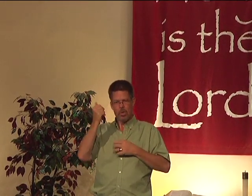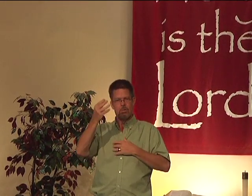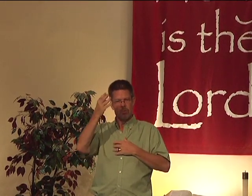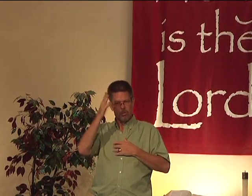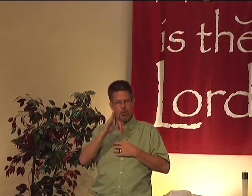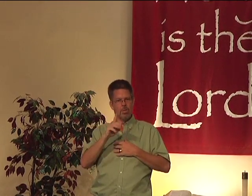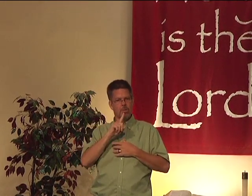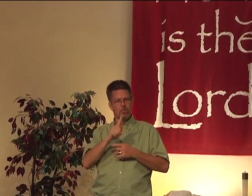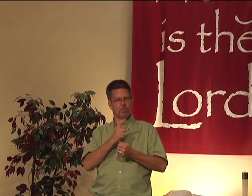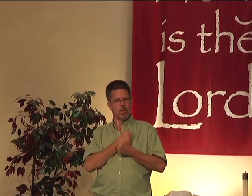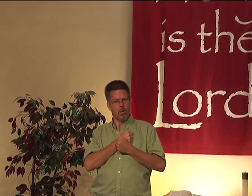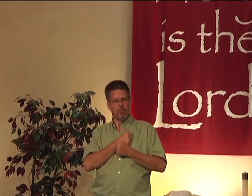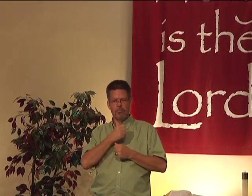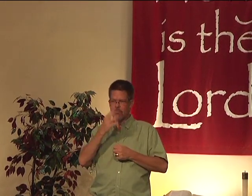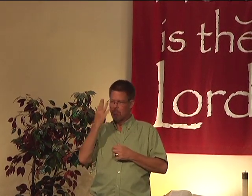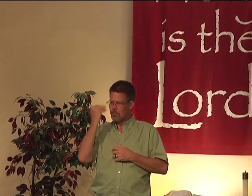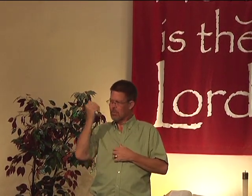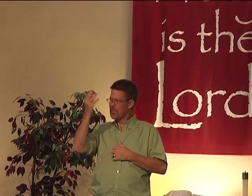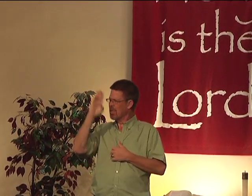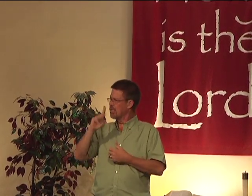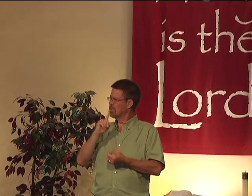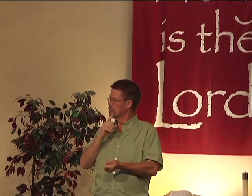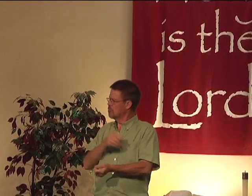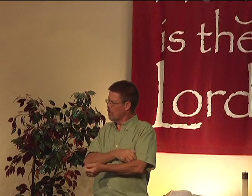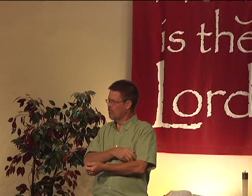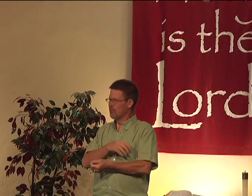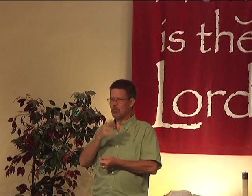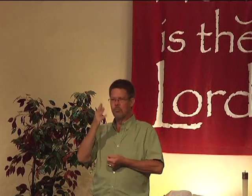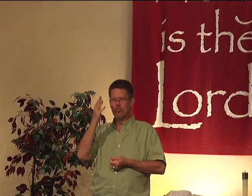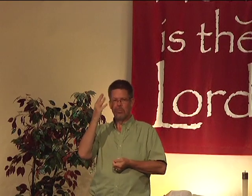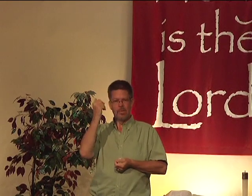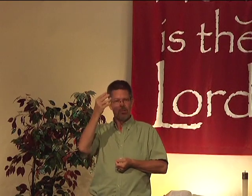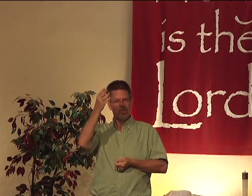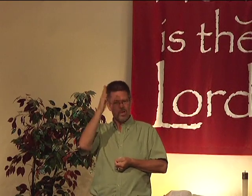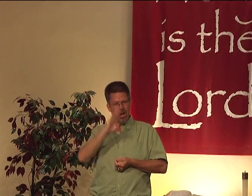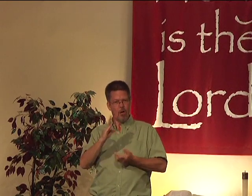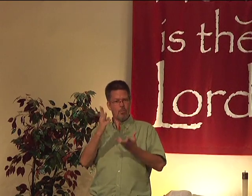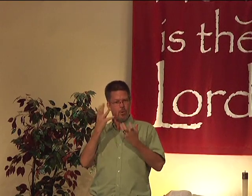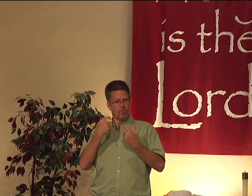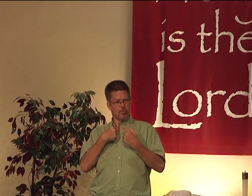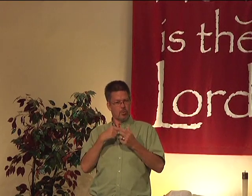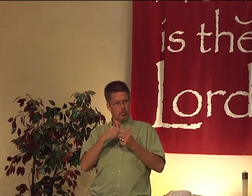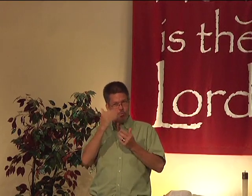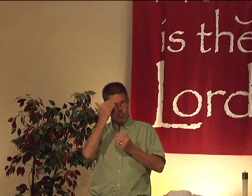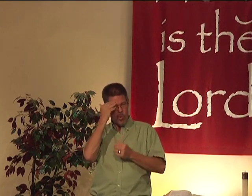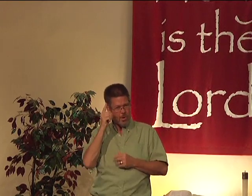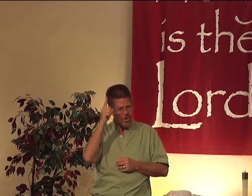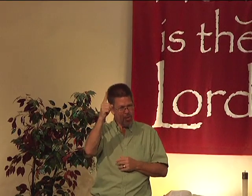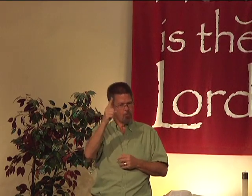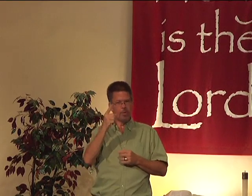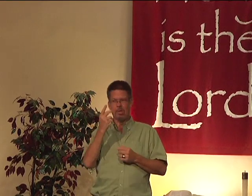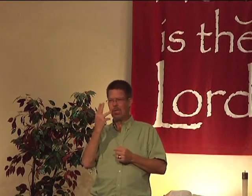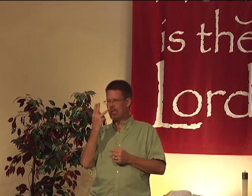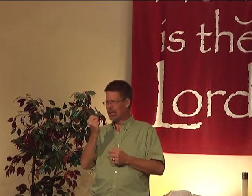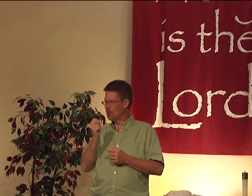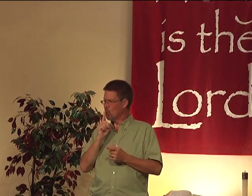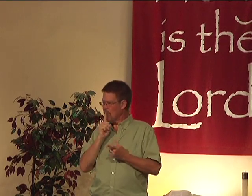control. Because God is loving. Because God is powerful. Because God wants me to know him.